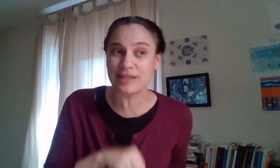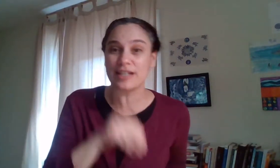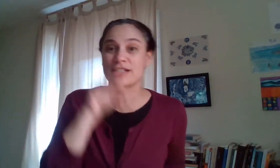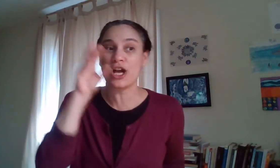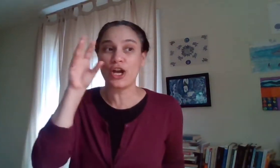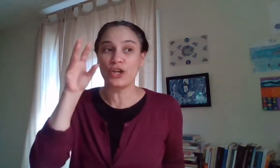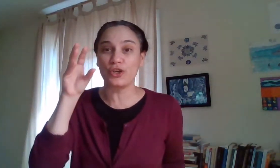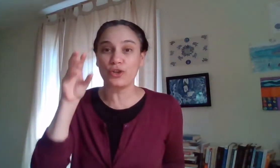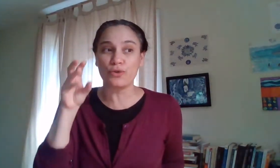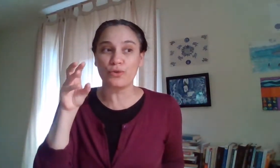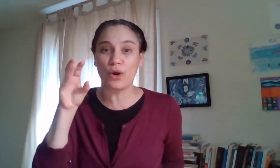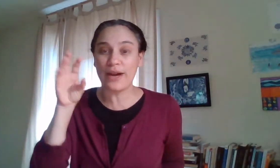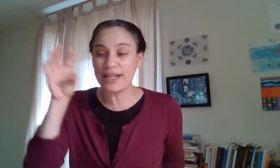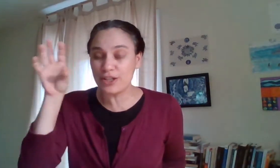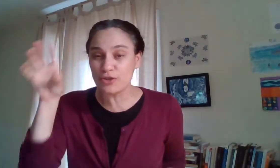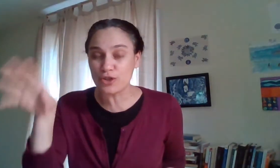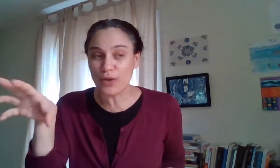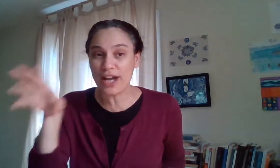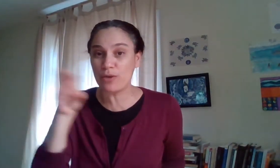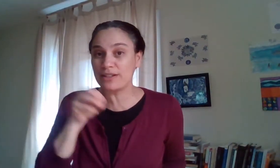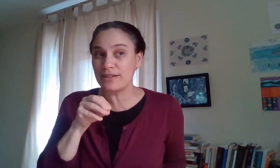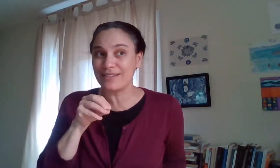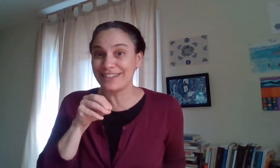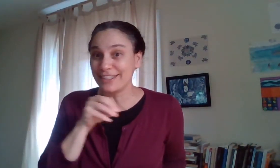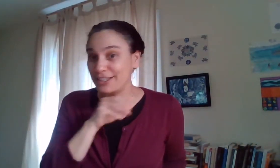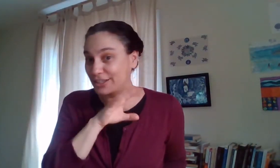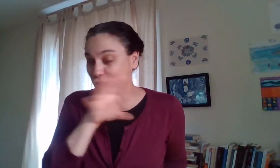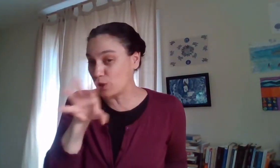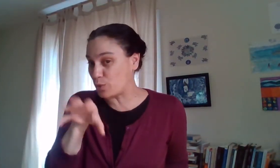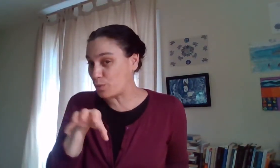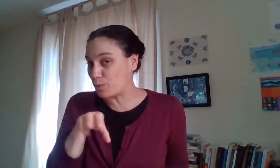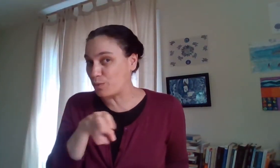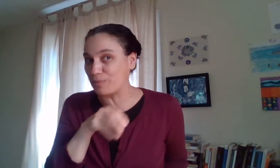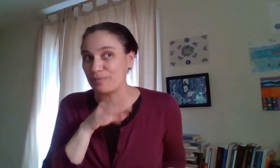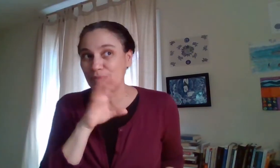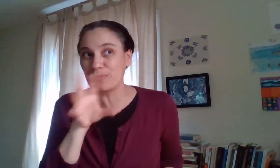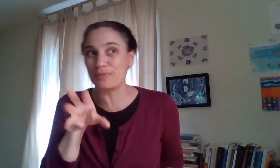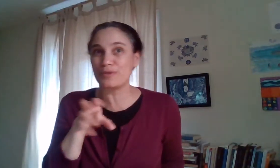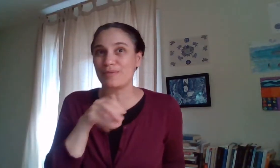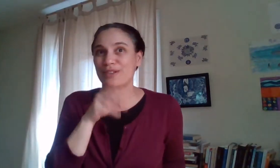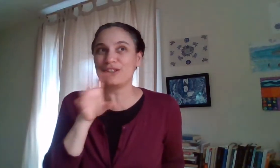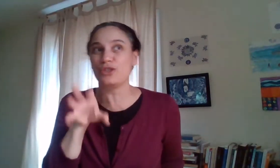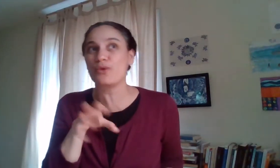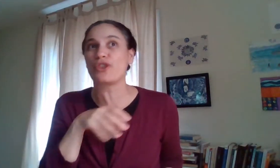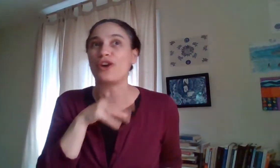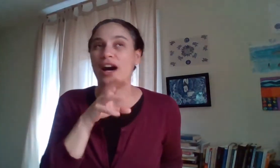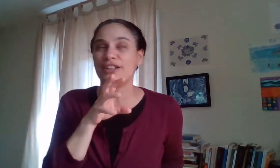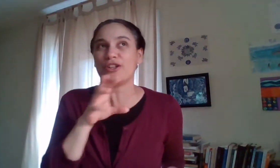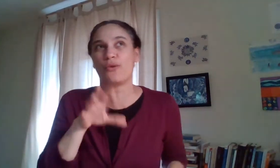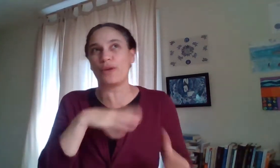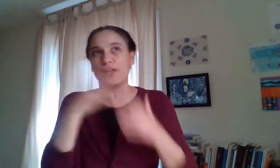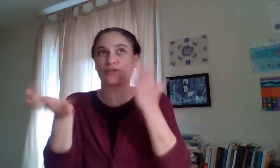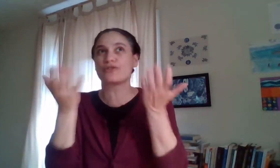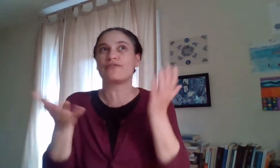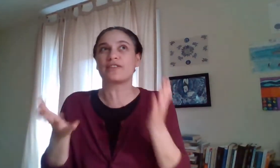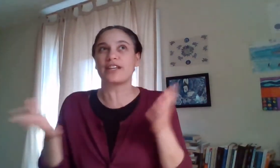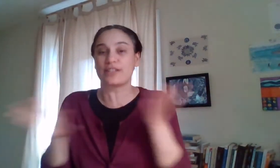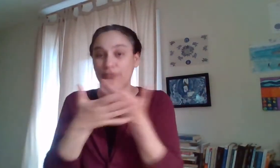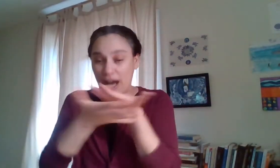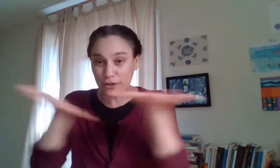things you go ahead and you try what you know you thought you know we introduce different things and out